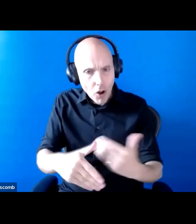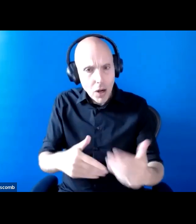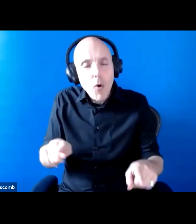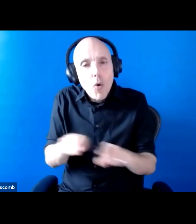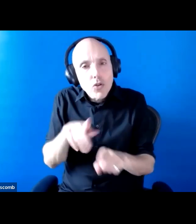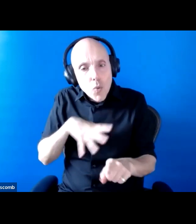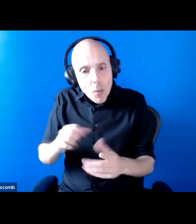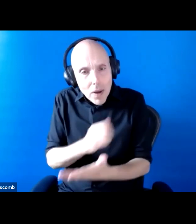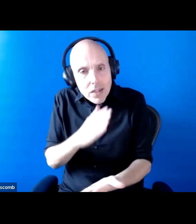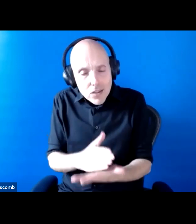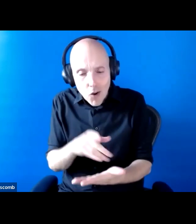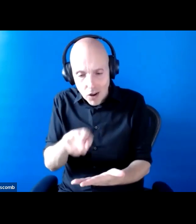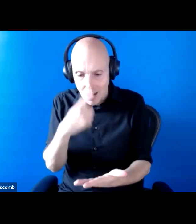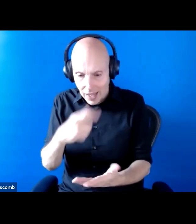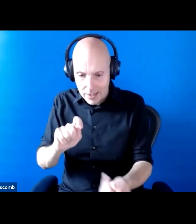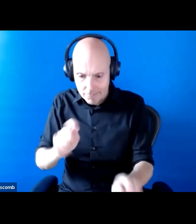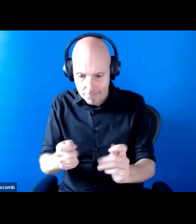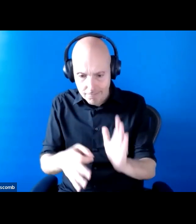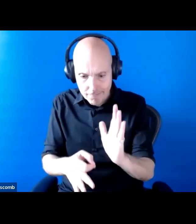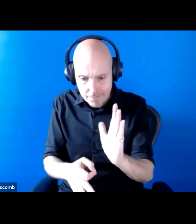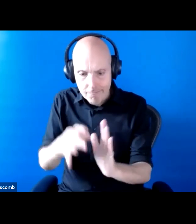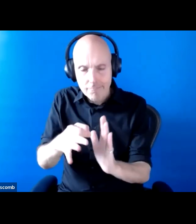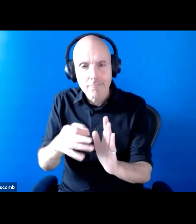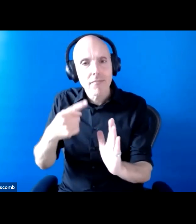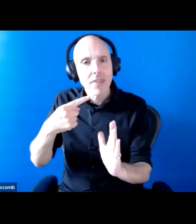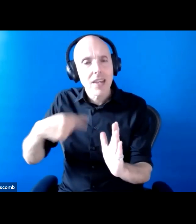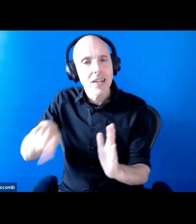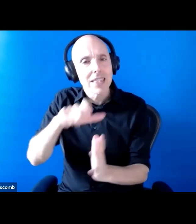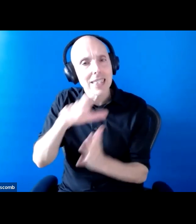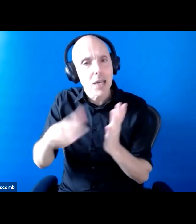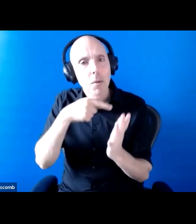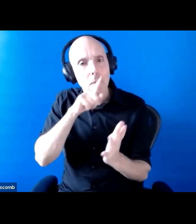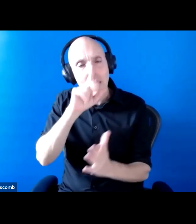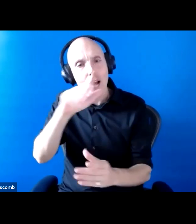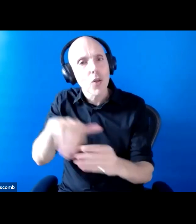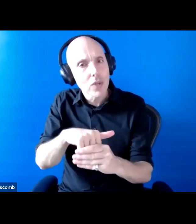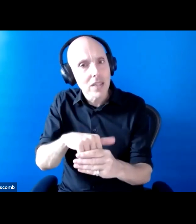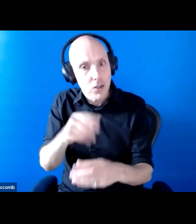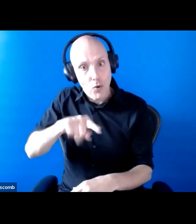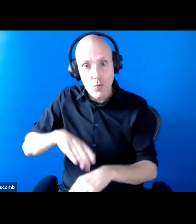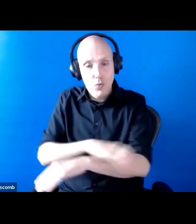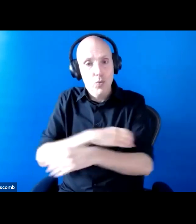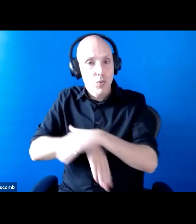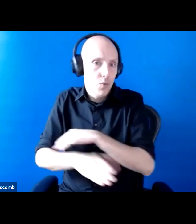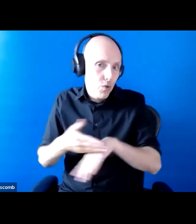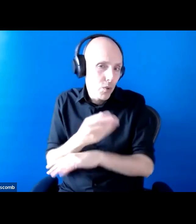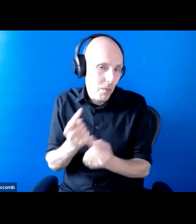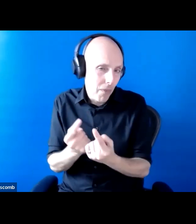world becomes a world that disabled people are included in. So let me start with